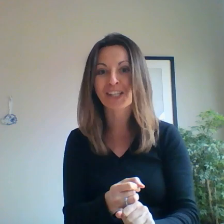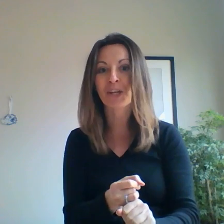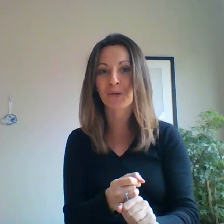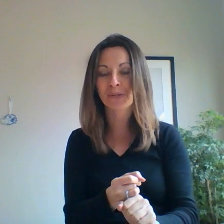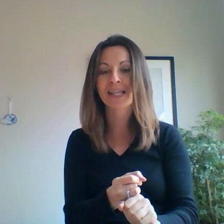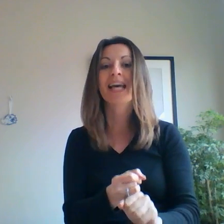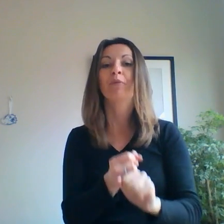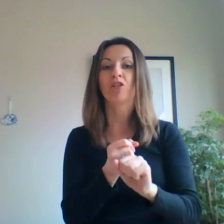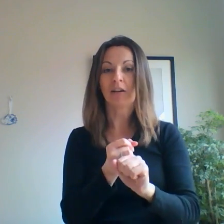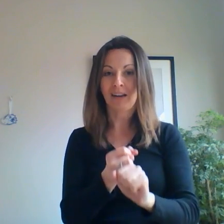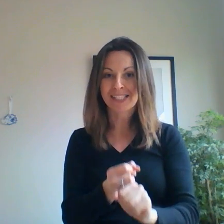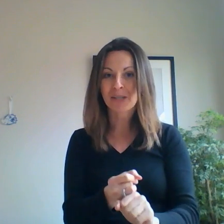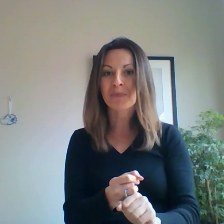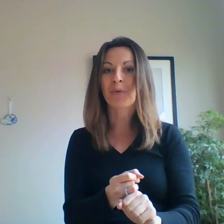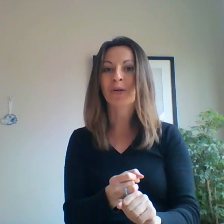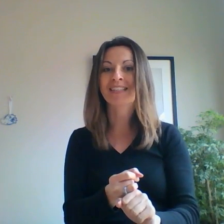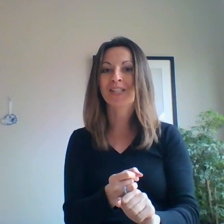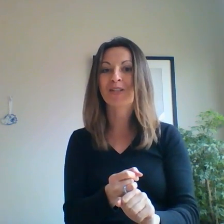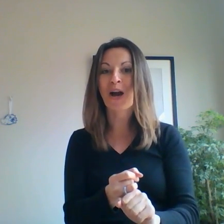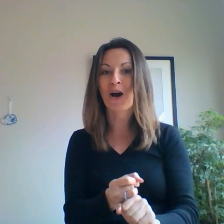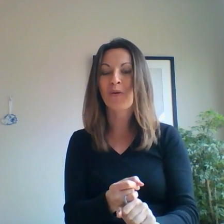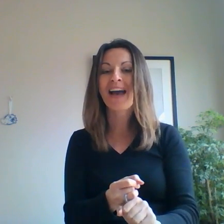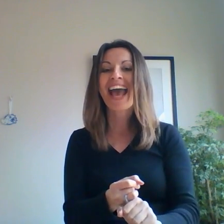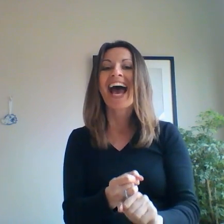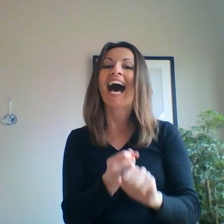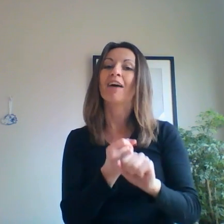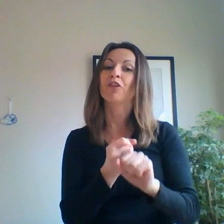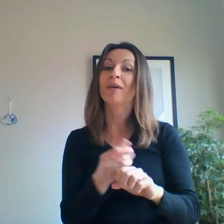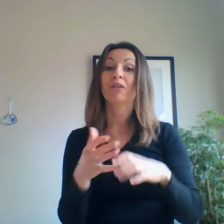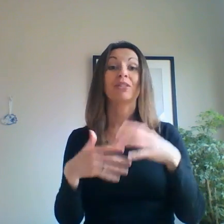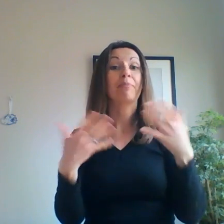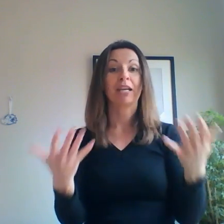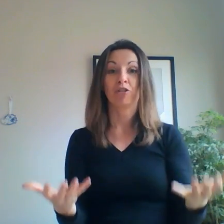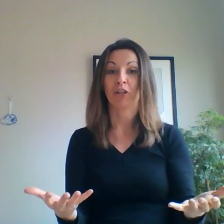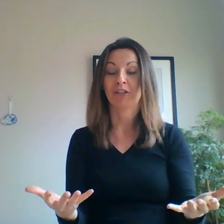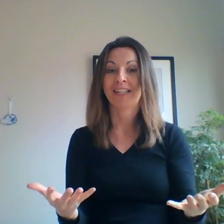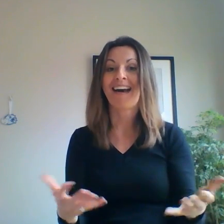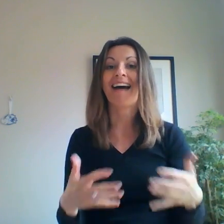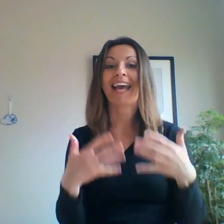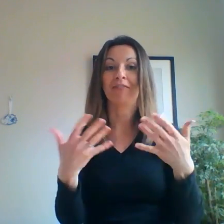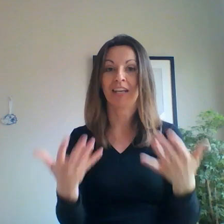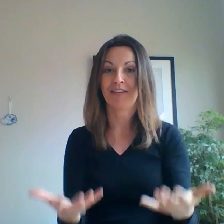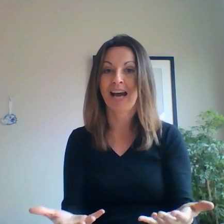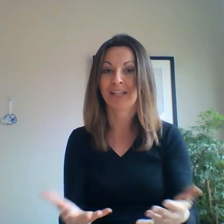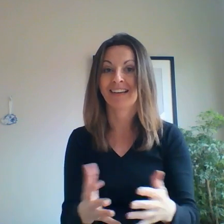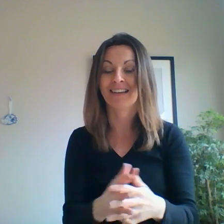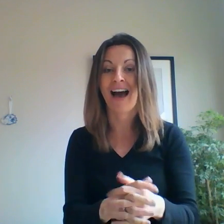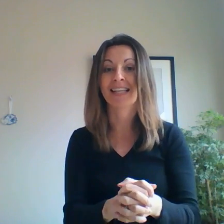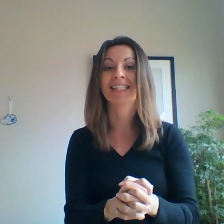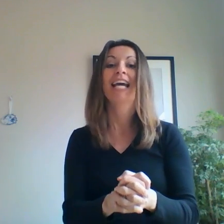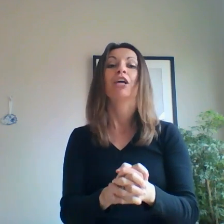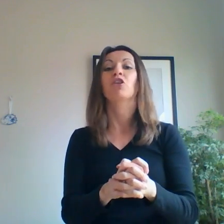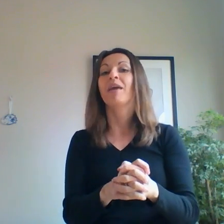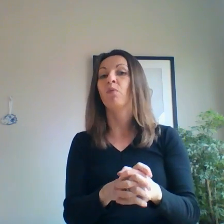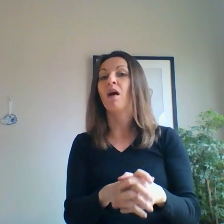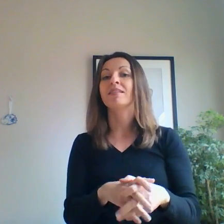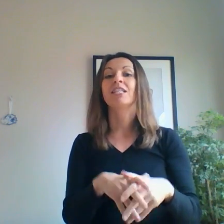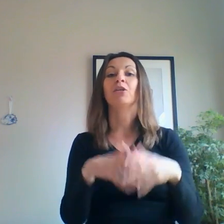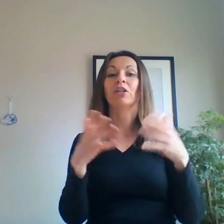cues, which are also important to know. You may use the pictures that I have given out in class. You may want to look